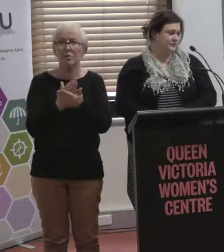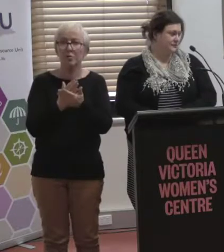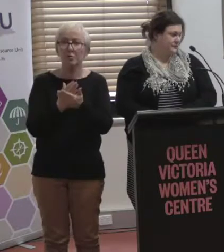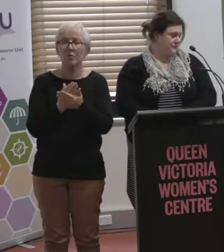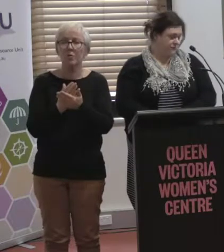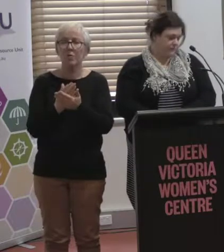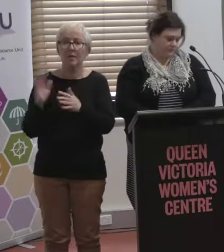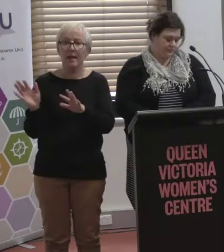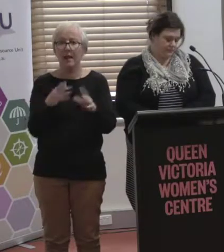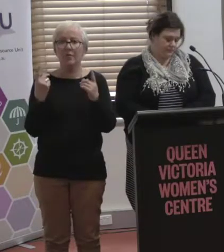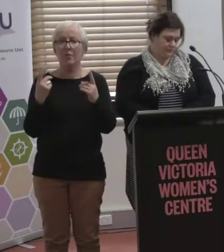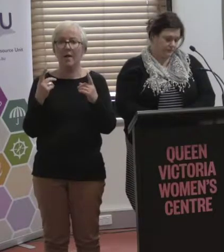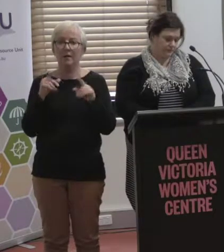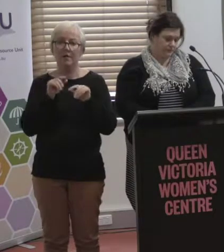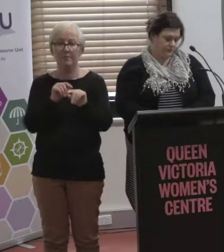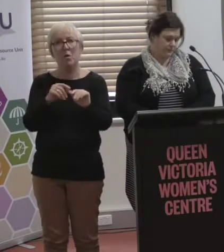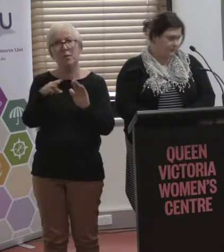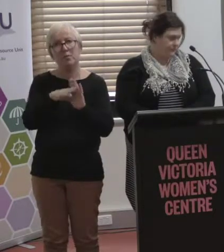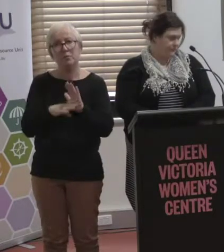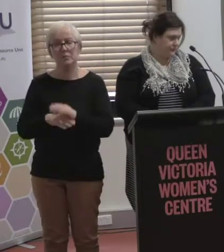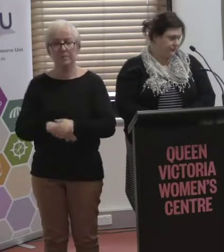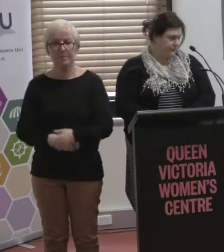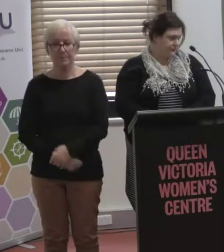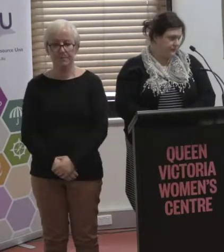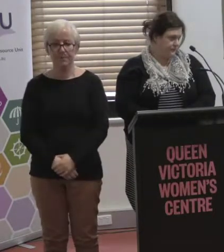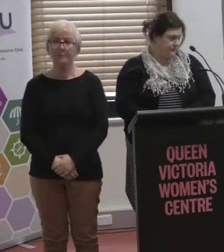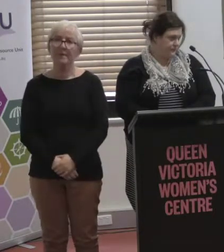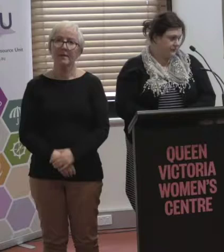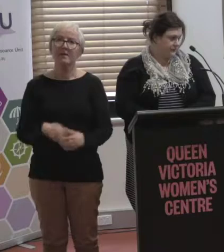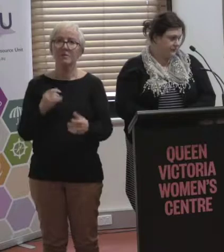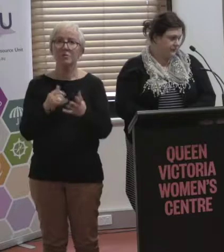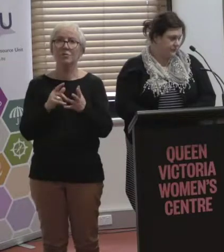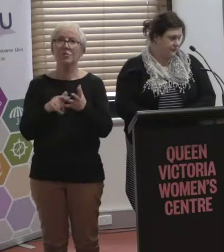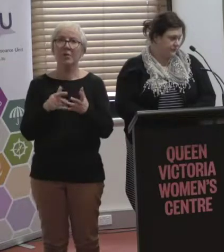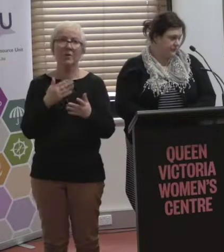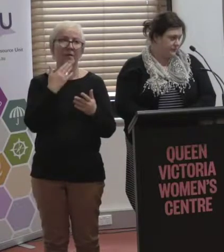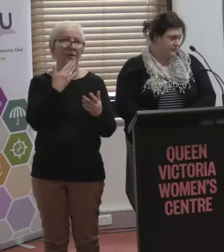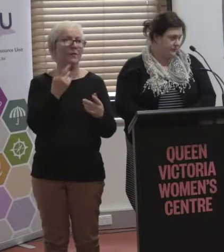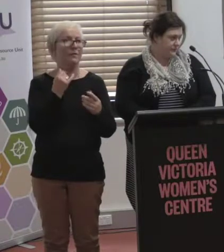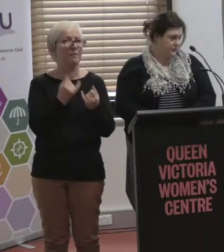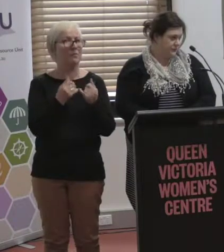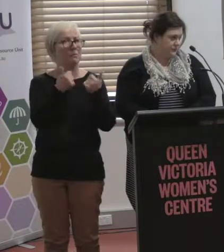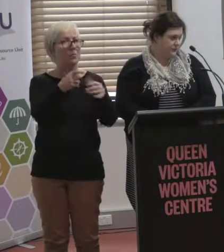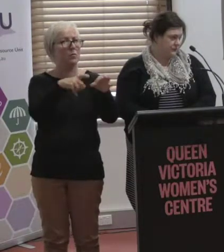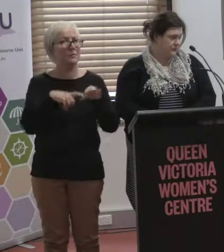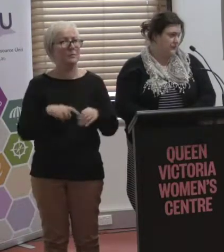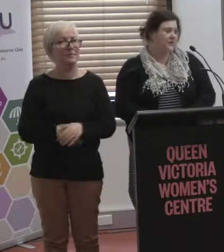out at 2 o'clock in the morning and checking what people are doing. So, yeah. But thank you. It's a very relevant question. Sorry I didn't mention that.